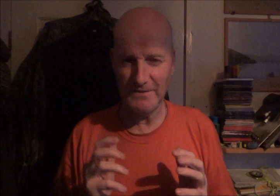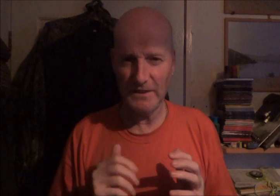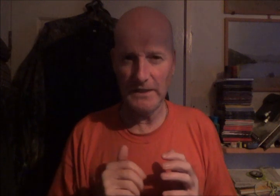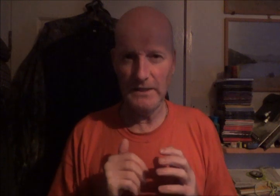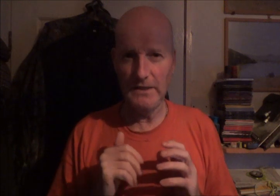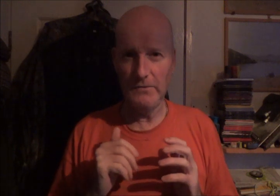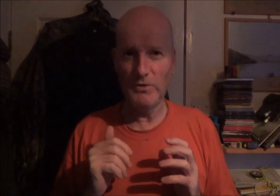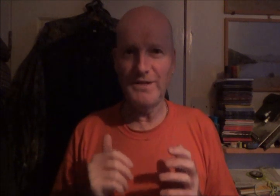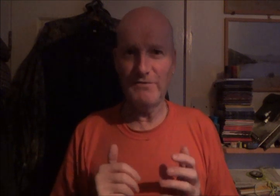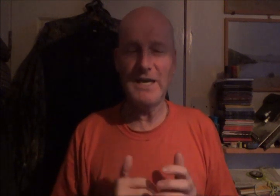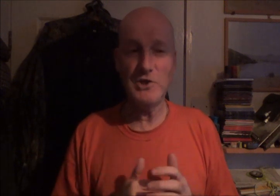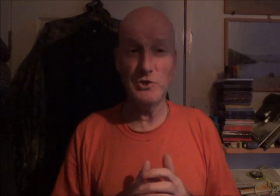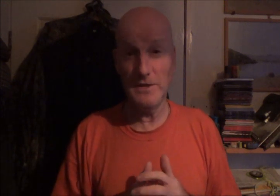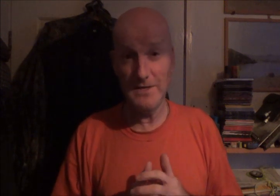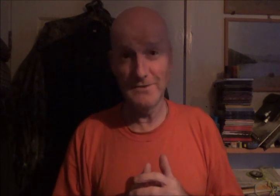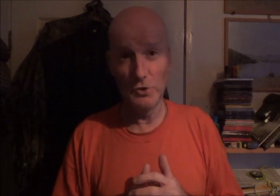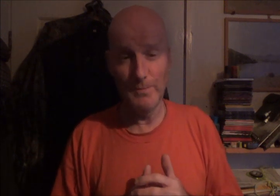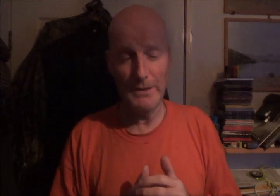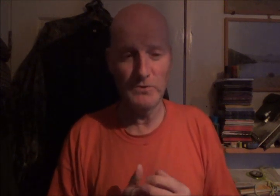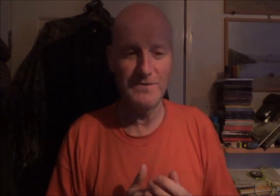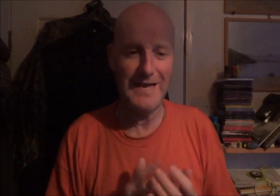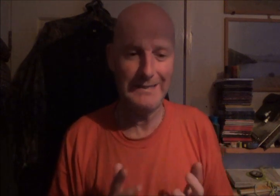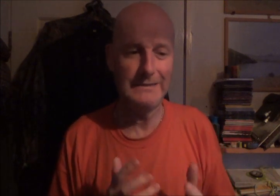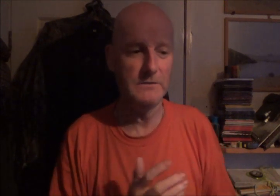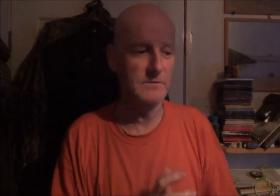basically what navigation is all about, is angles.